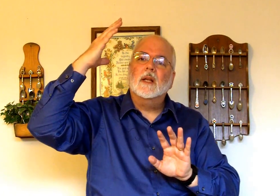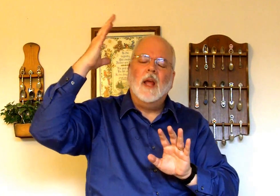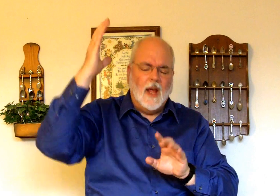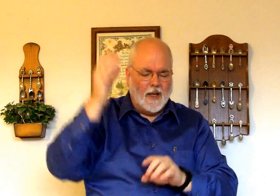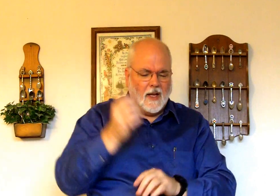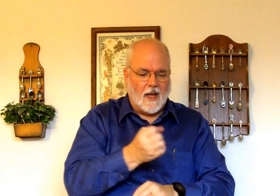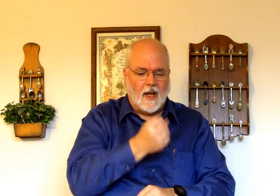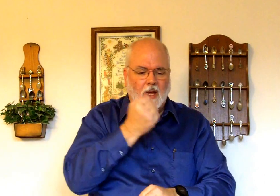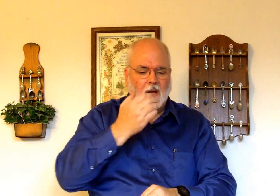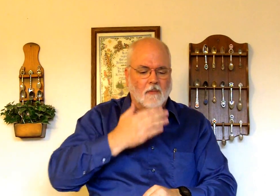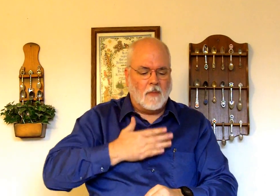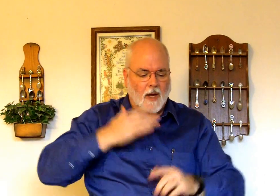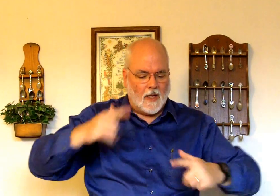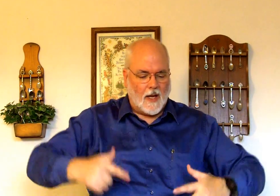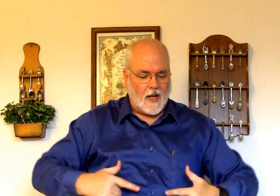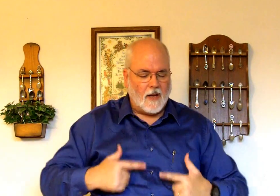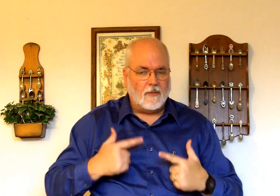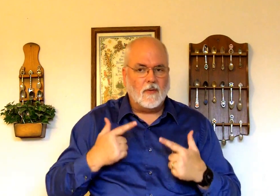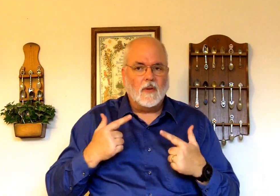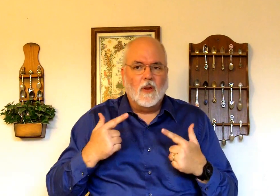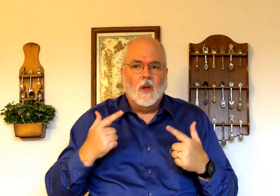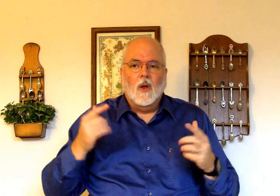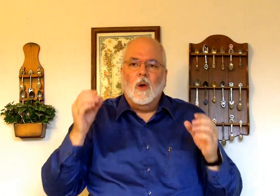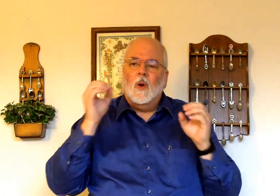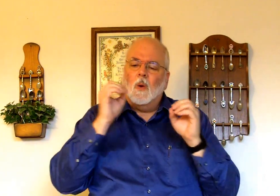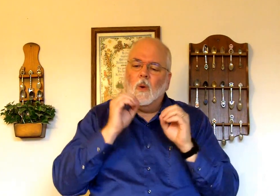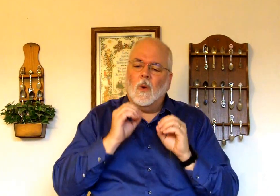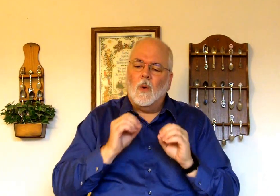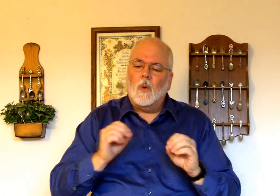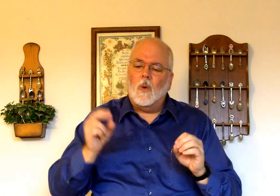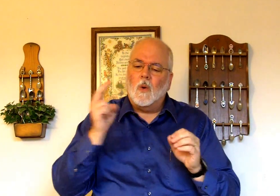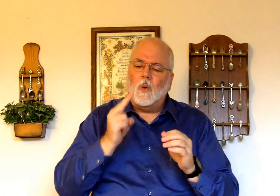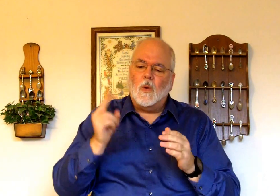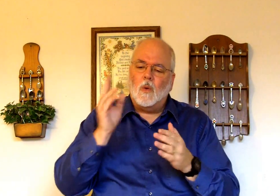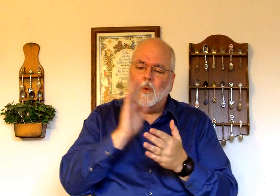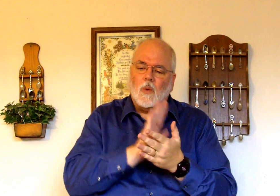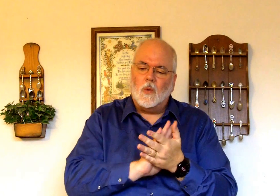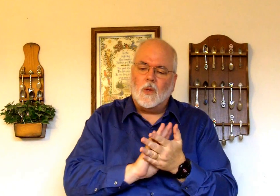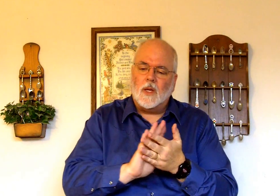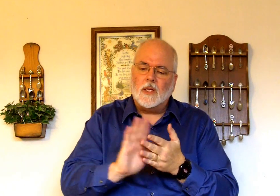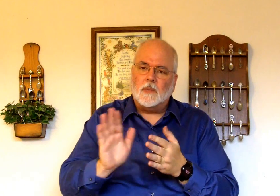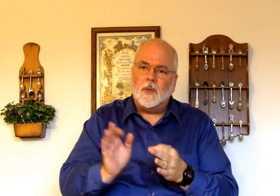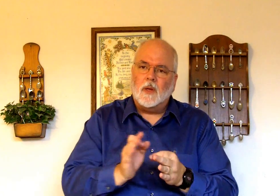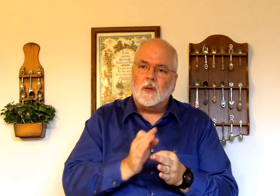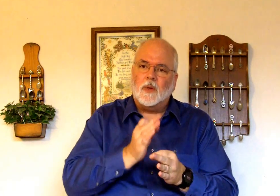Take my life, O Holy Spirit.